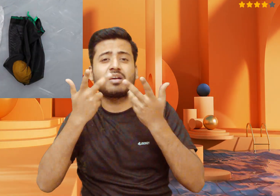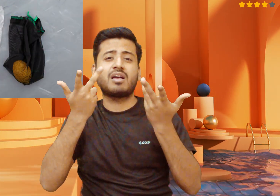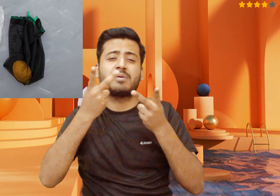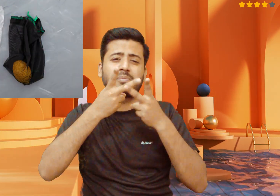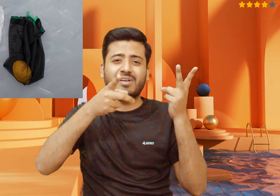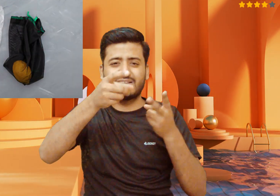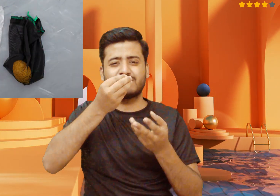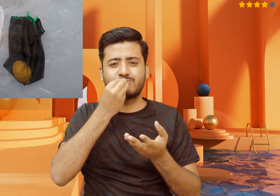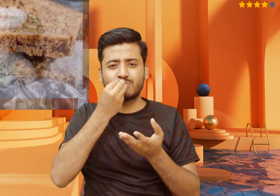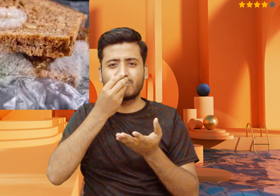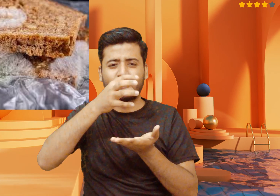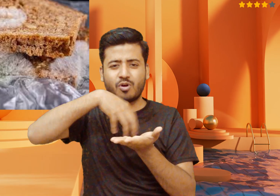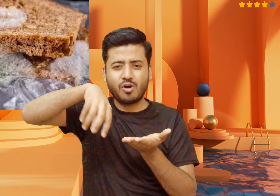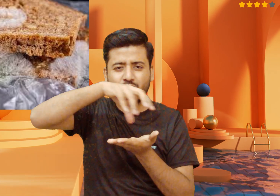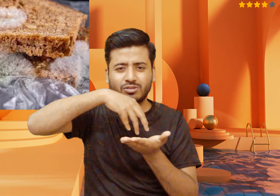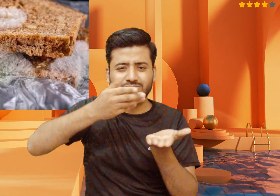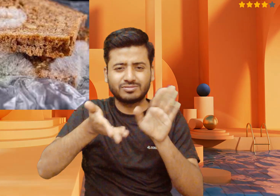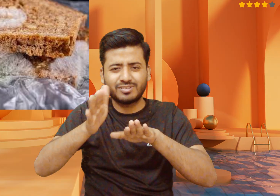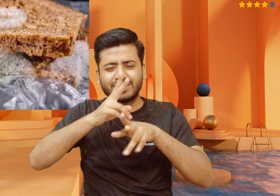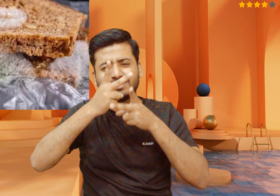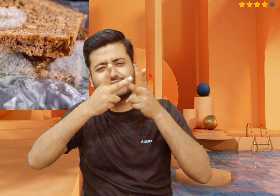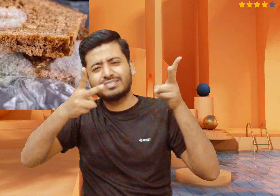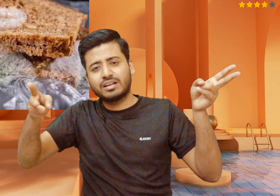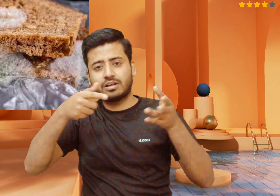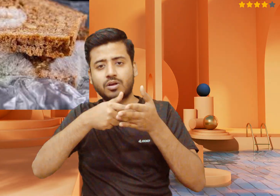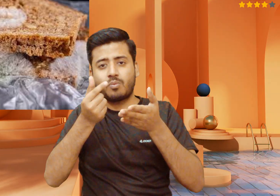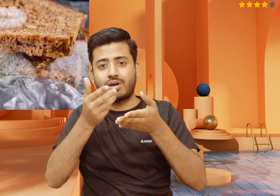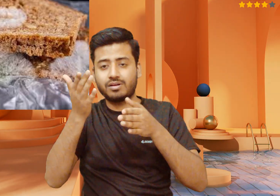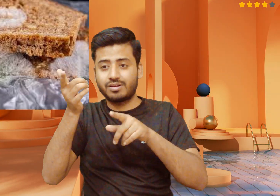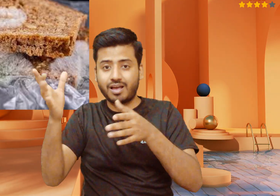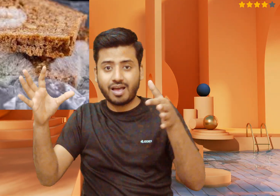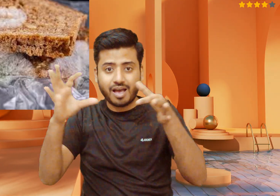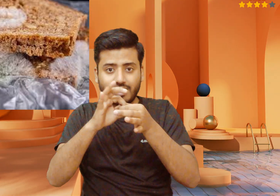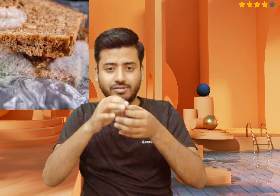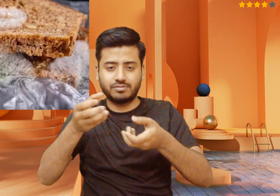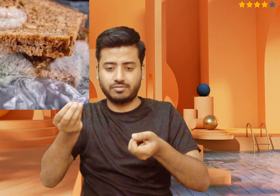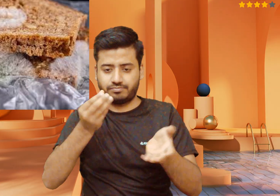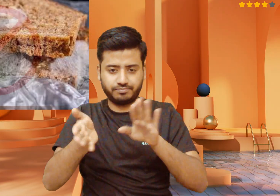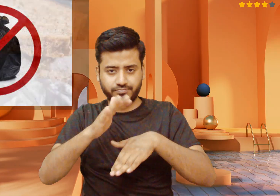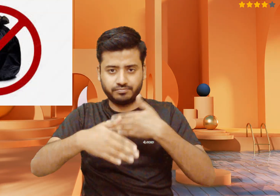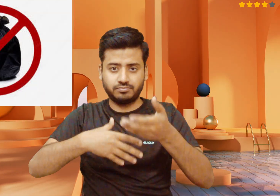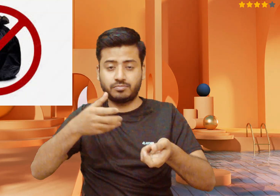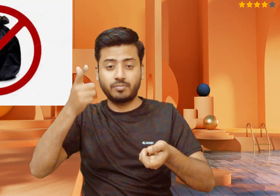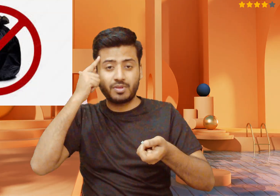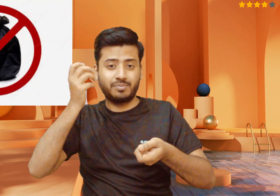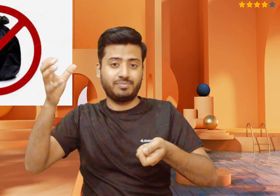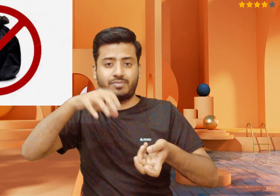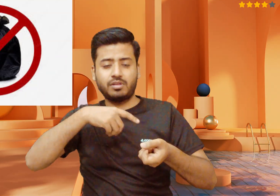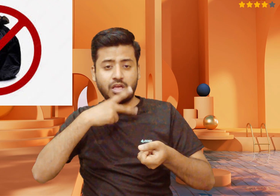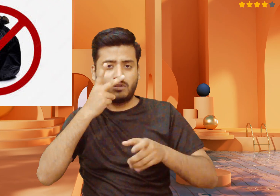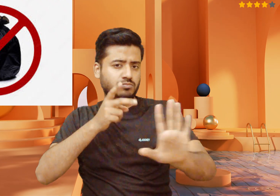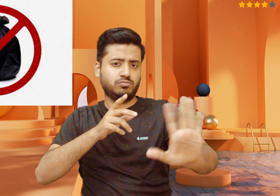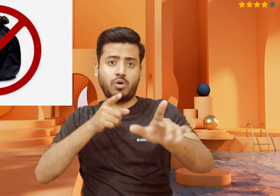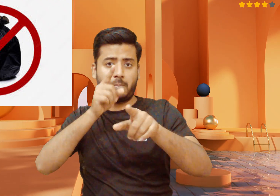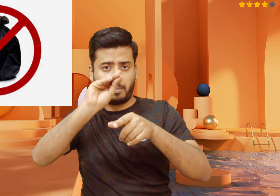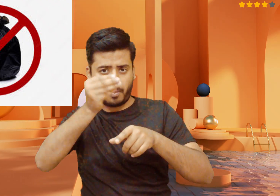chemicals. Here's a more detailed explanation of the problem. Harm to wildlife. Ingestion. Animals,